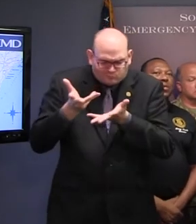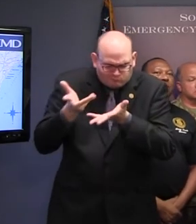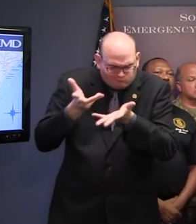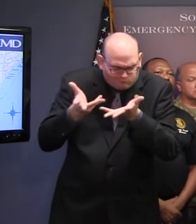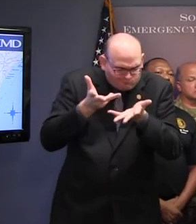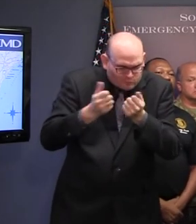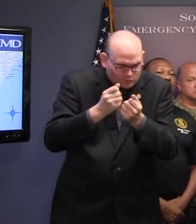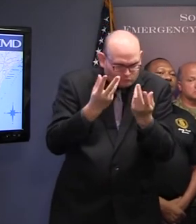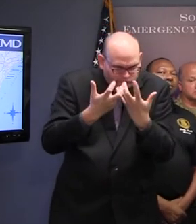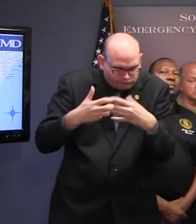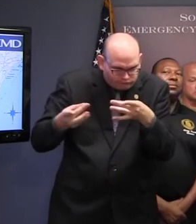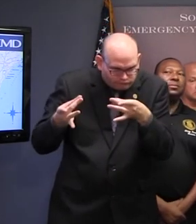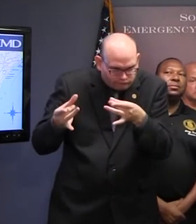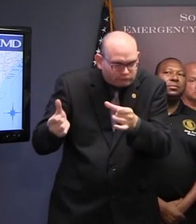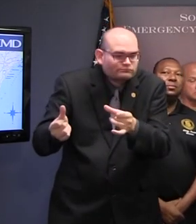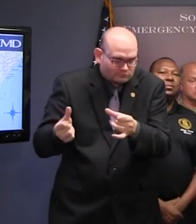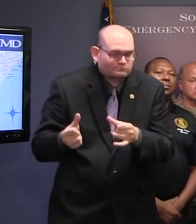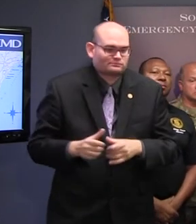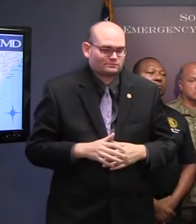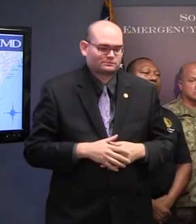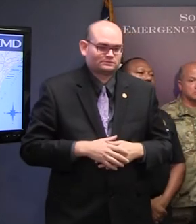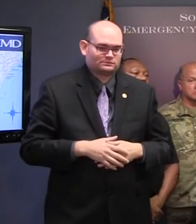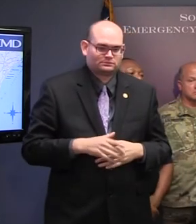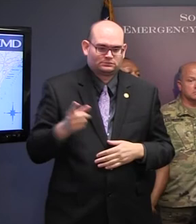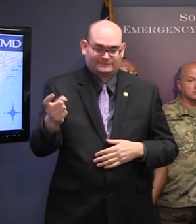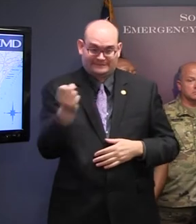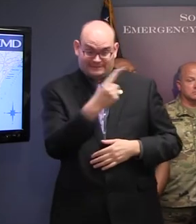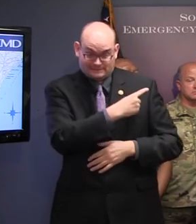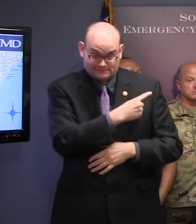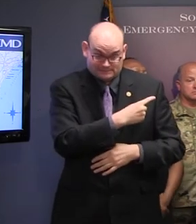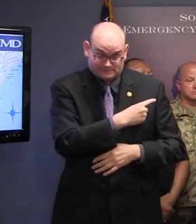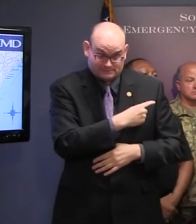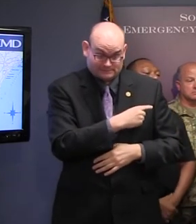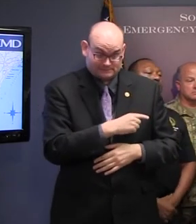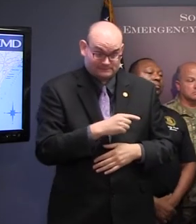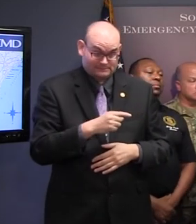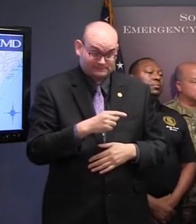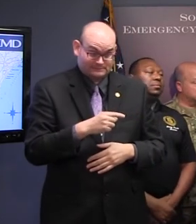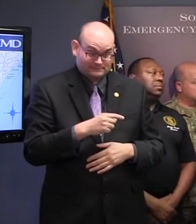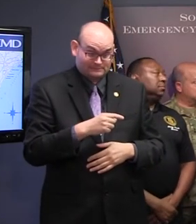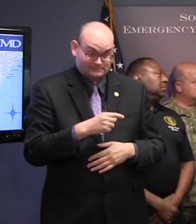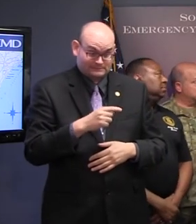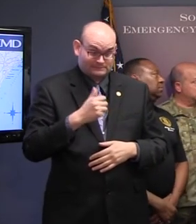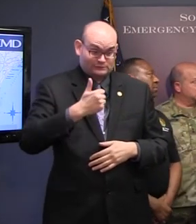For someone else, but do we have an update on the mass transportation plan this time, buses to the coast?